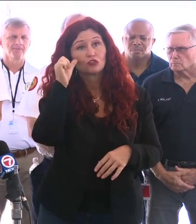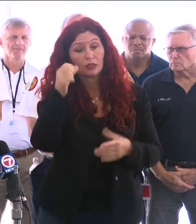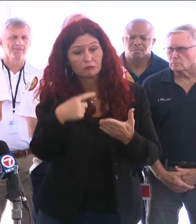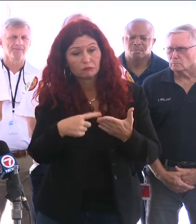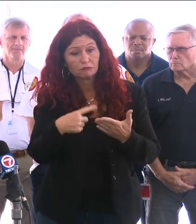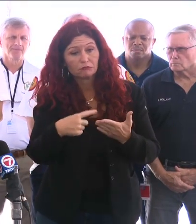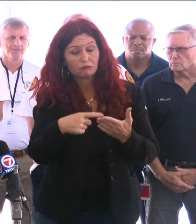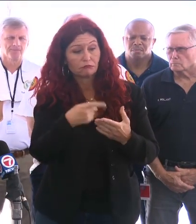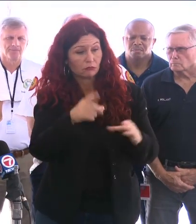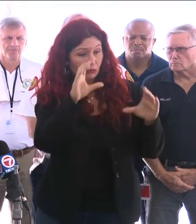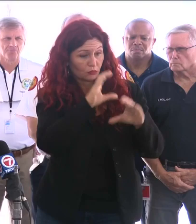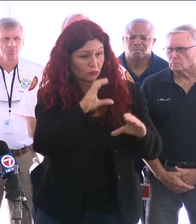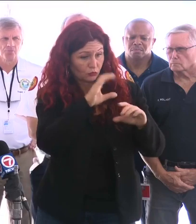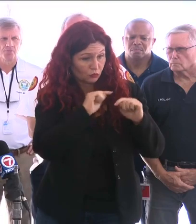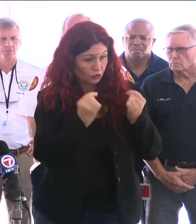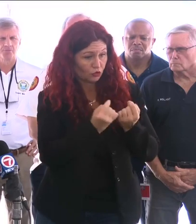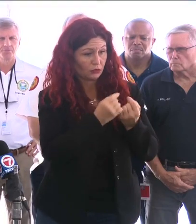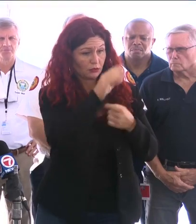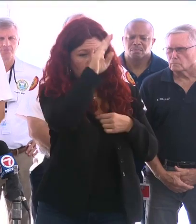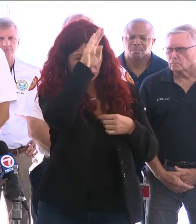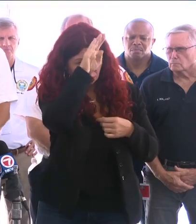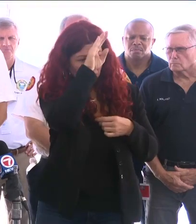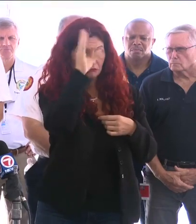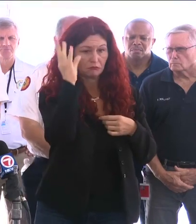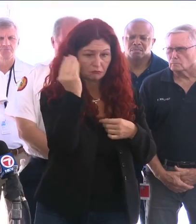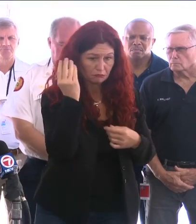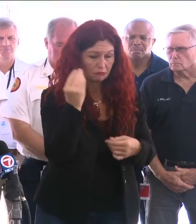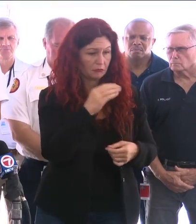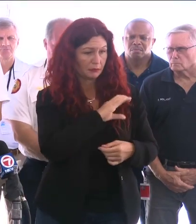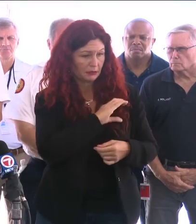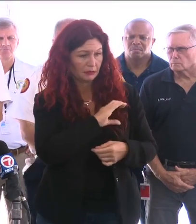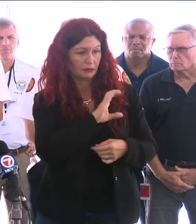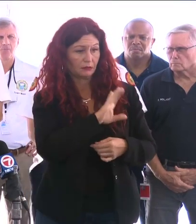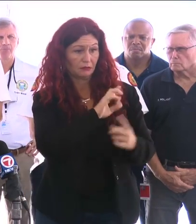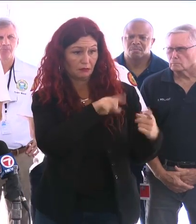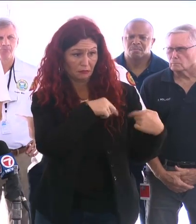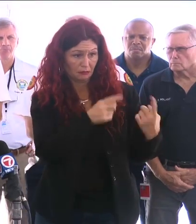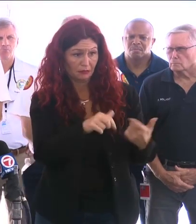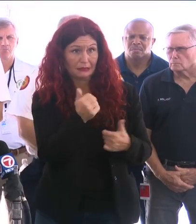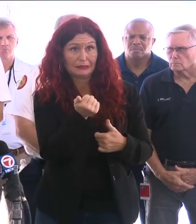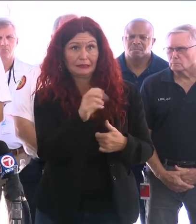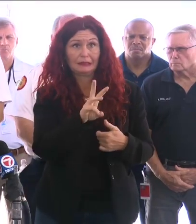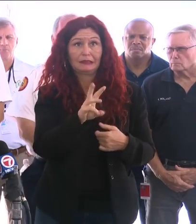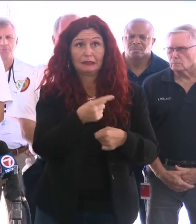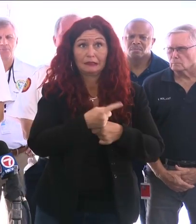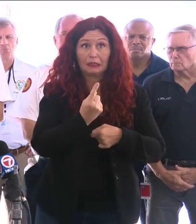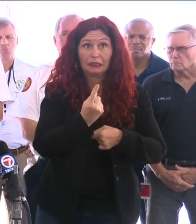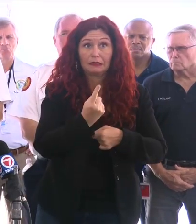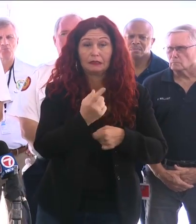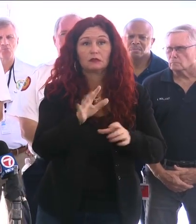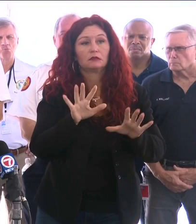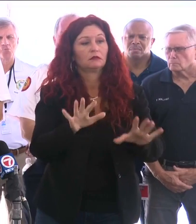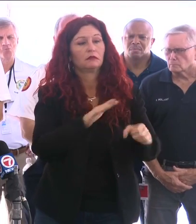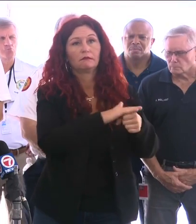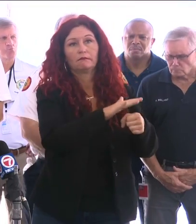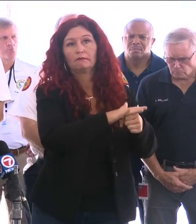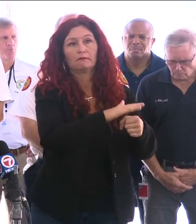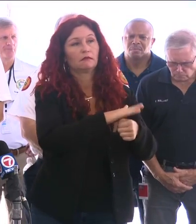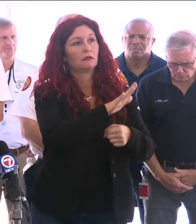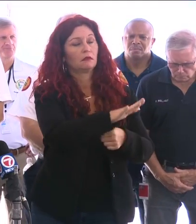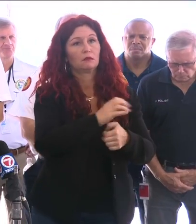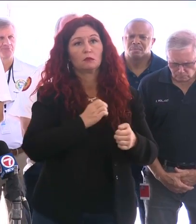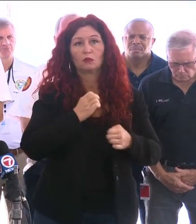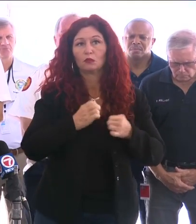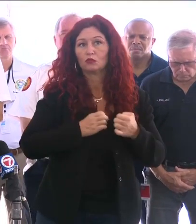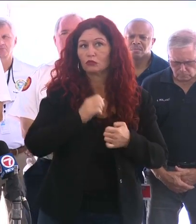our critical incident stress management team was on site, and we have rapidly added to that team with additional state and